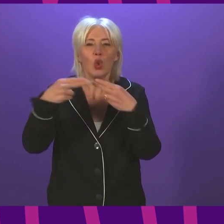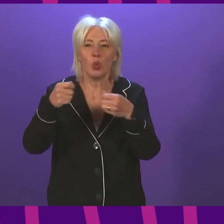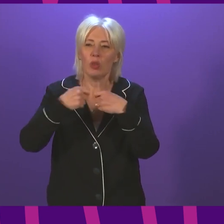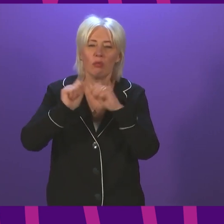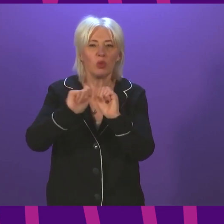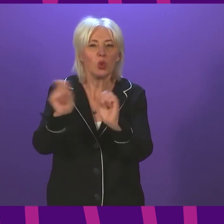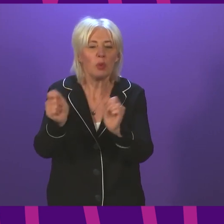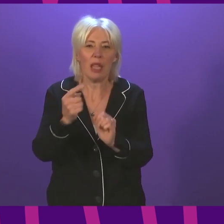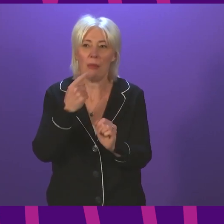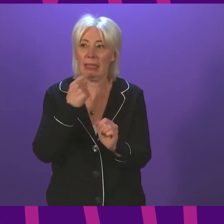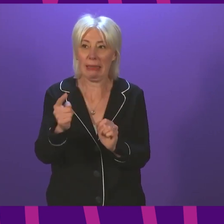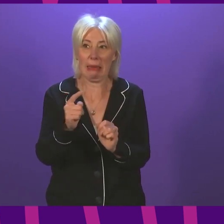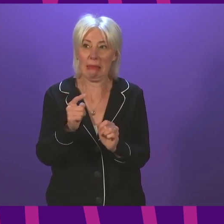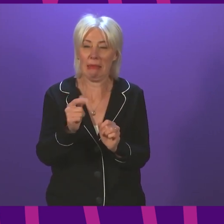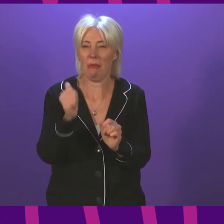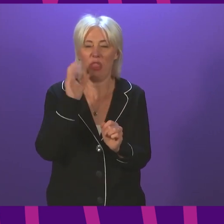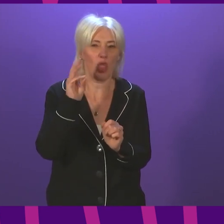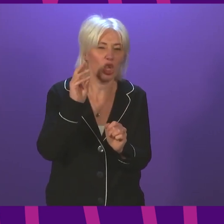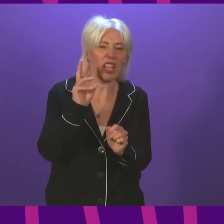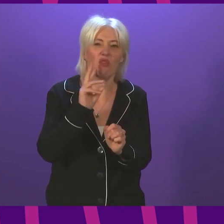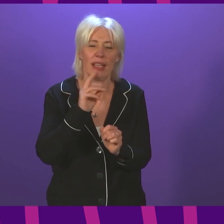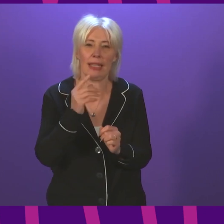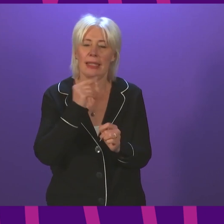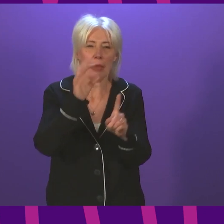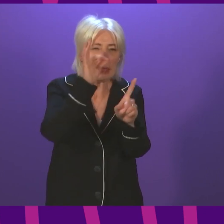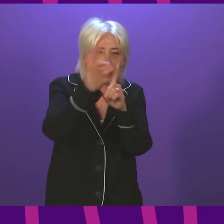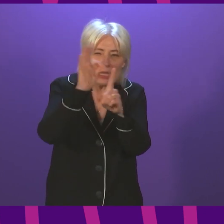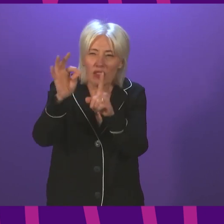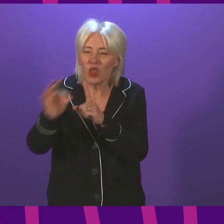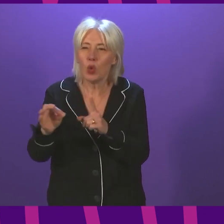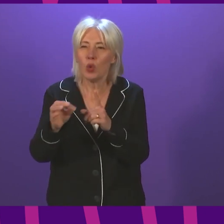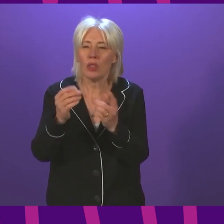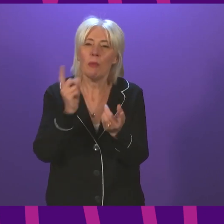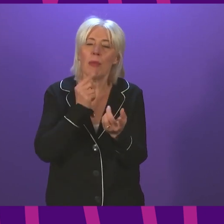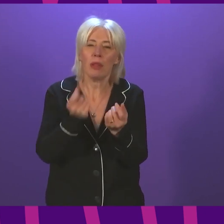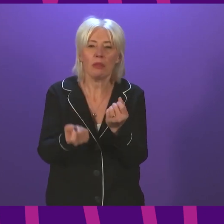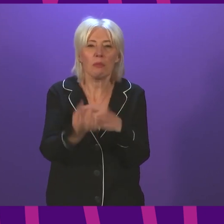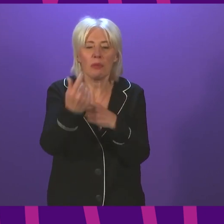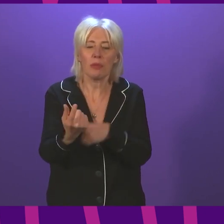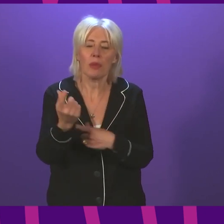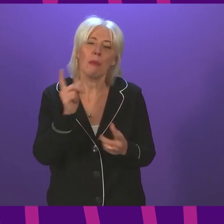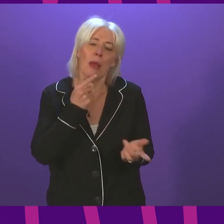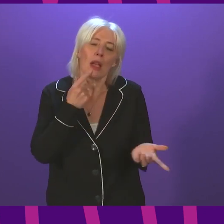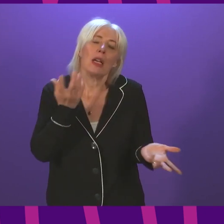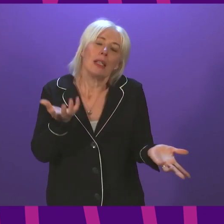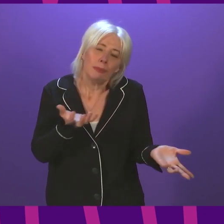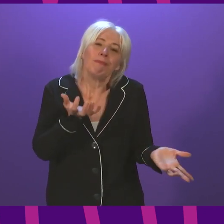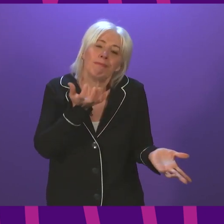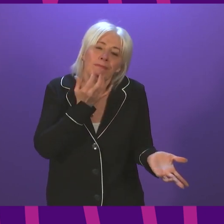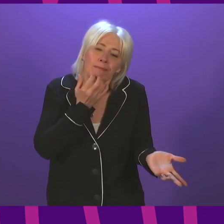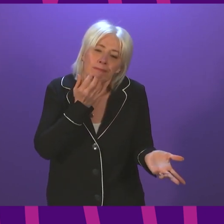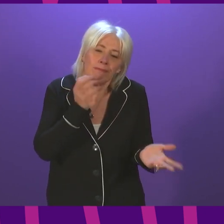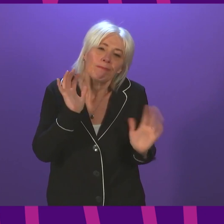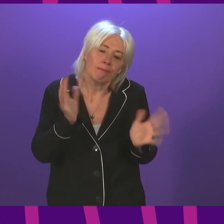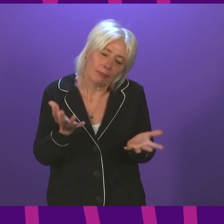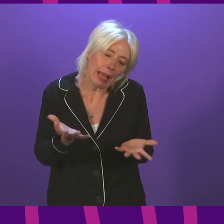Friday, actually, the interviews and the voxpops that were being done were actually very pragmatic about the acceptance